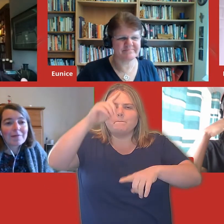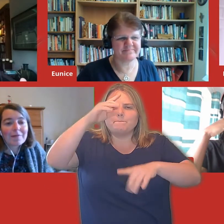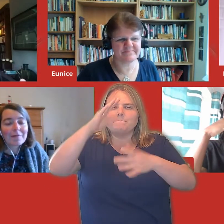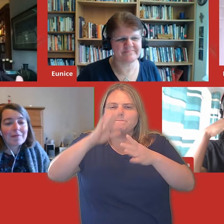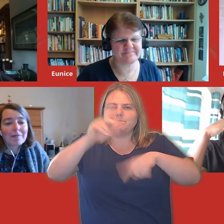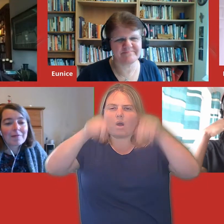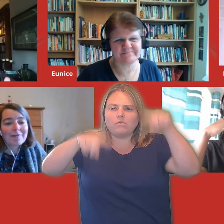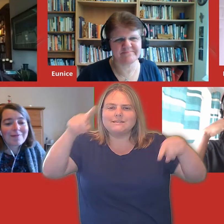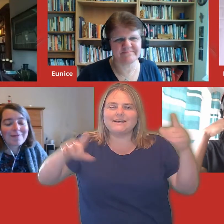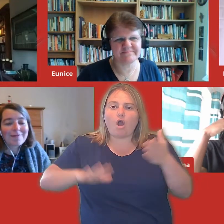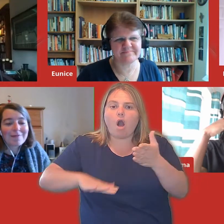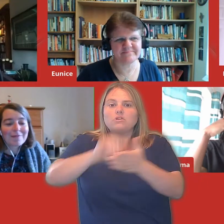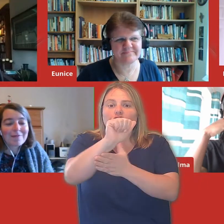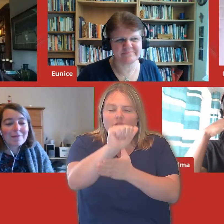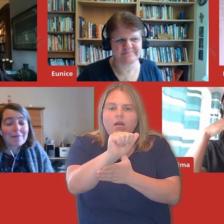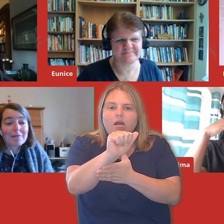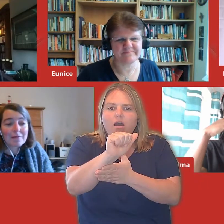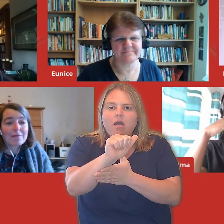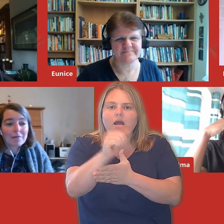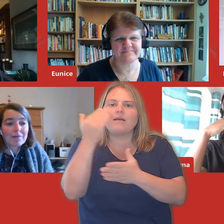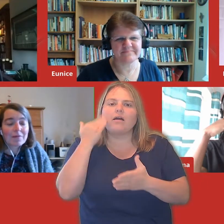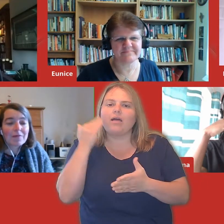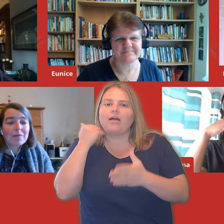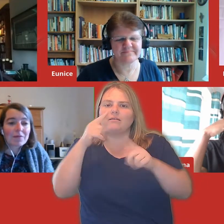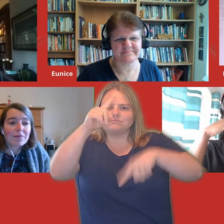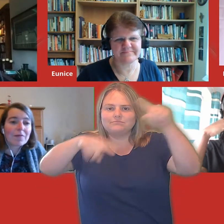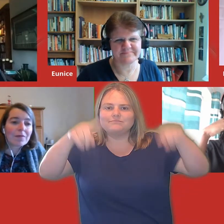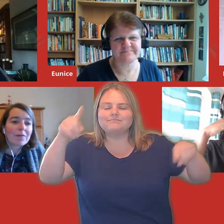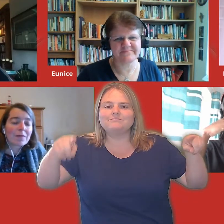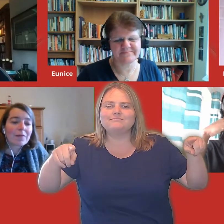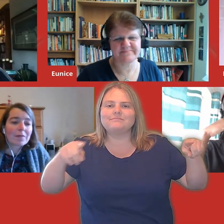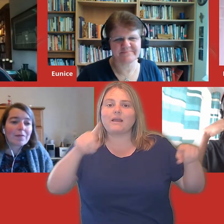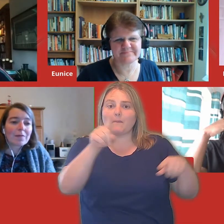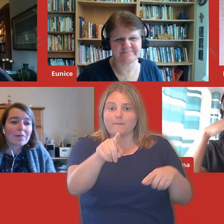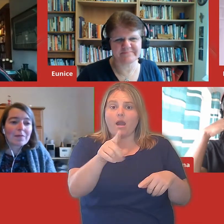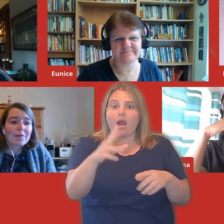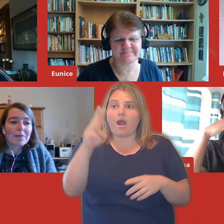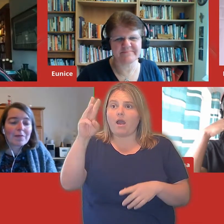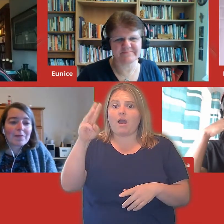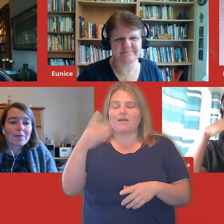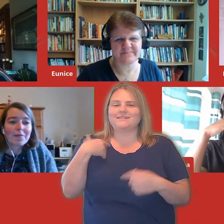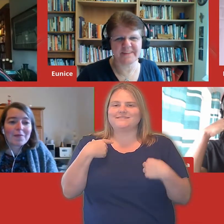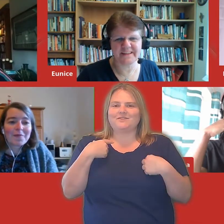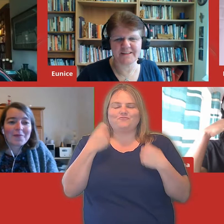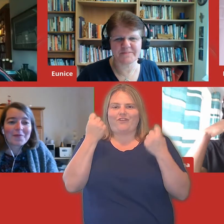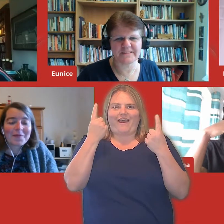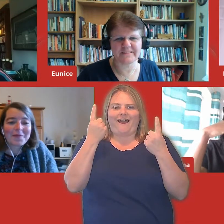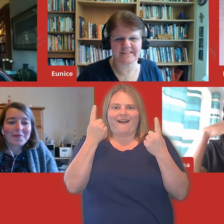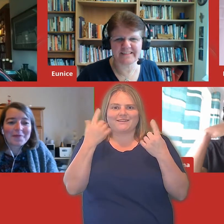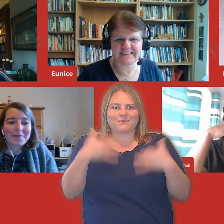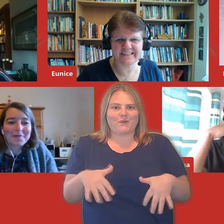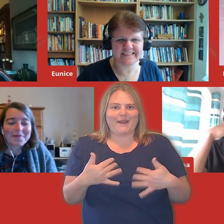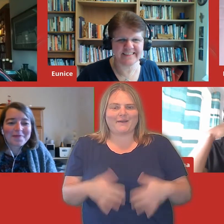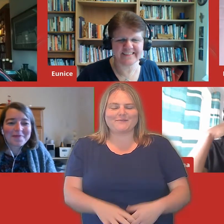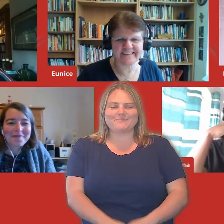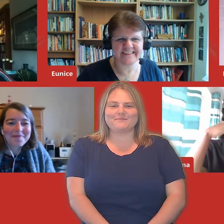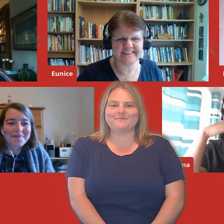Wales were pioneers in that. In many ways that way. Amazing. Wow. great.